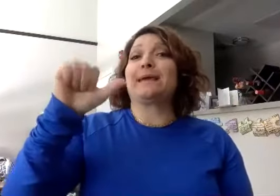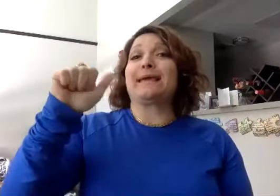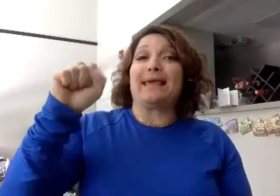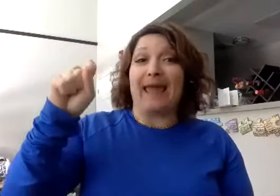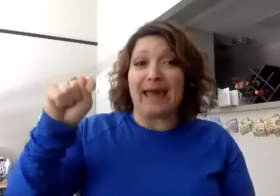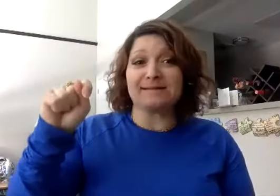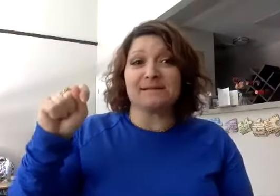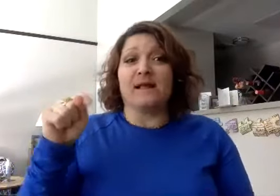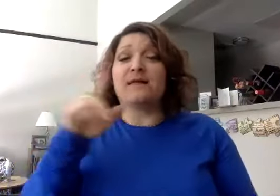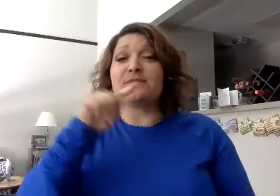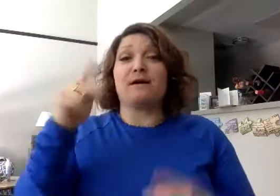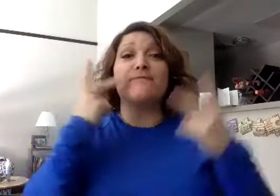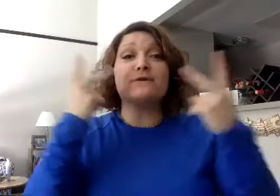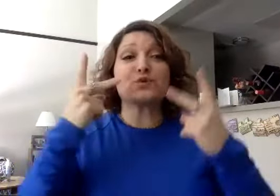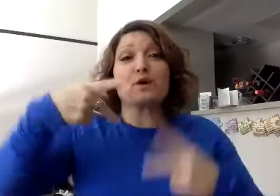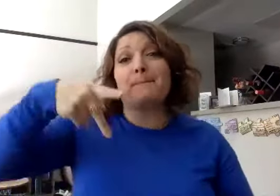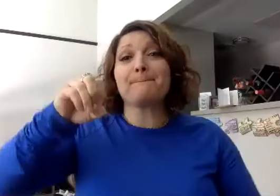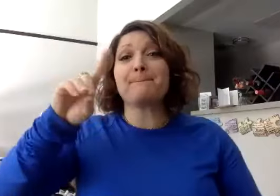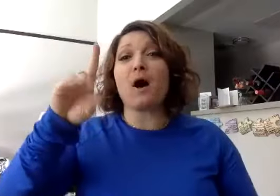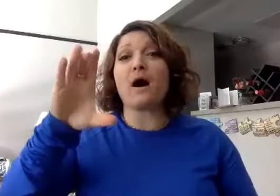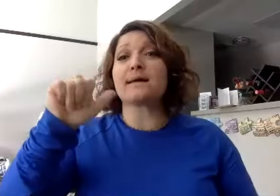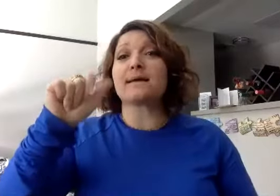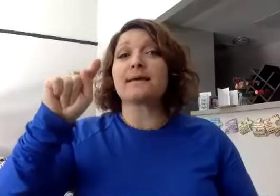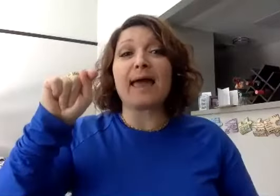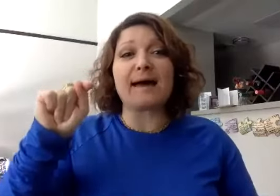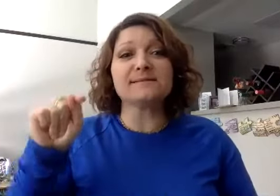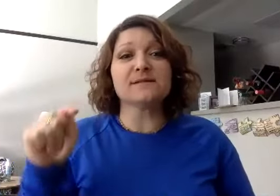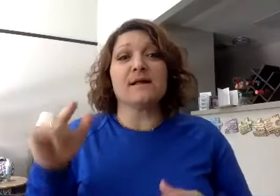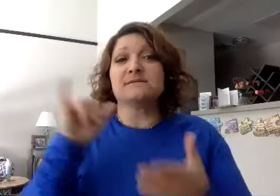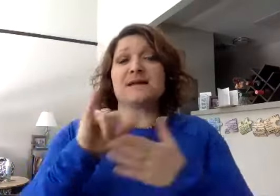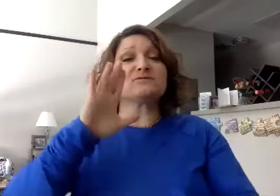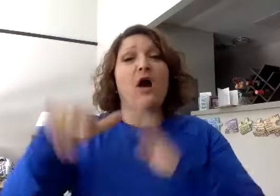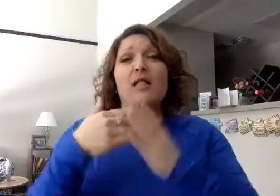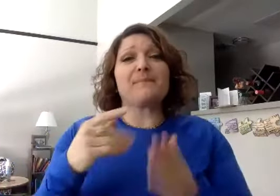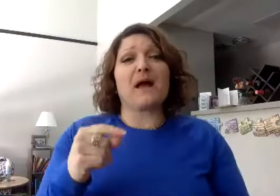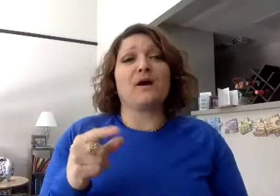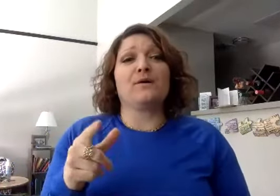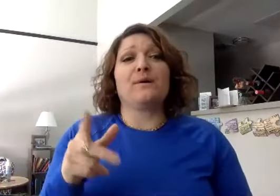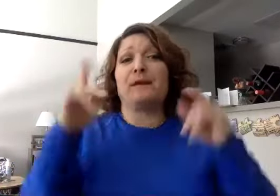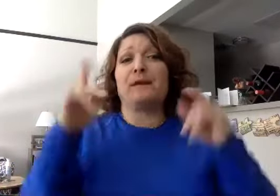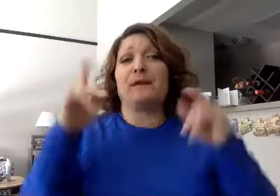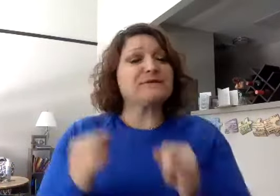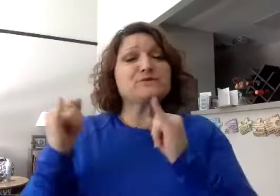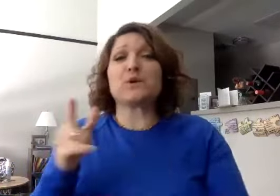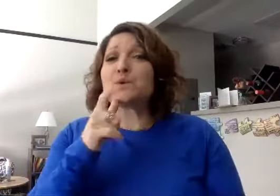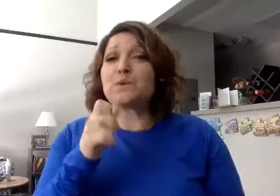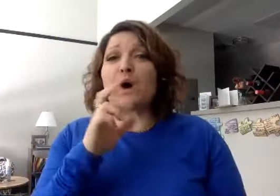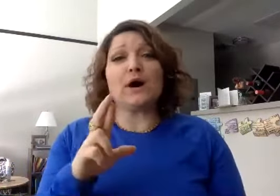cast, the virtual podcast, and that's all about individuals who are